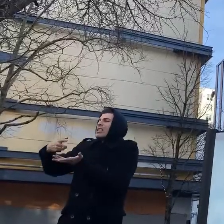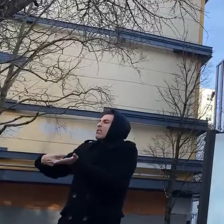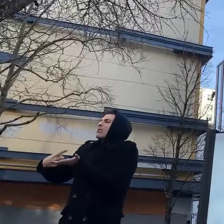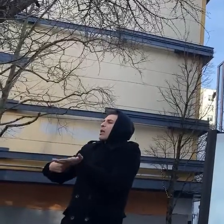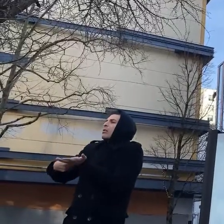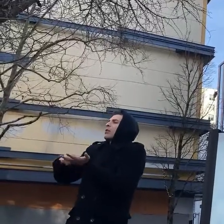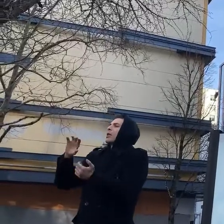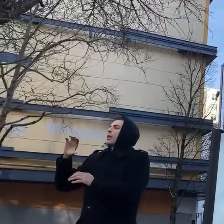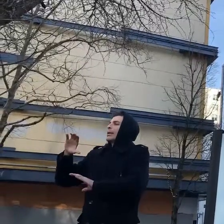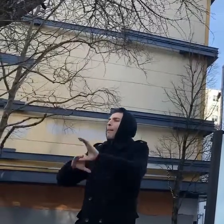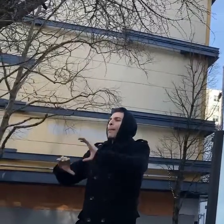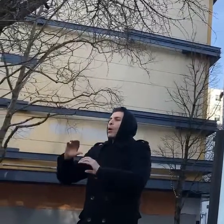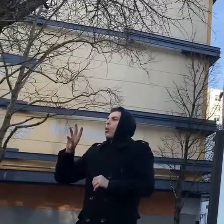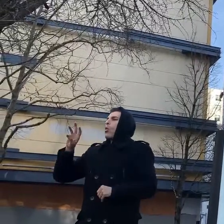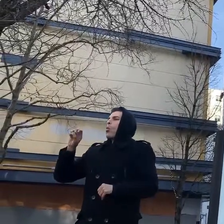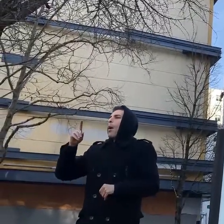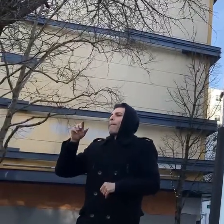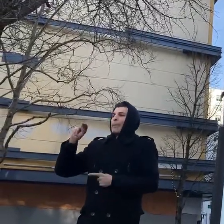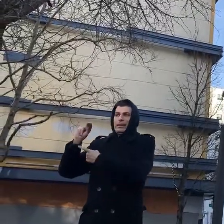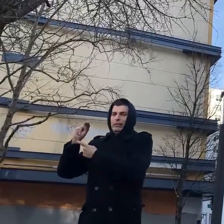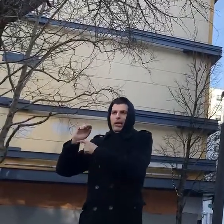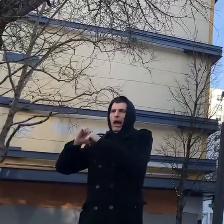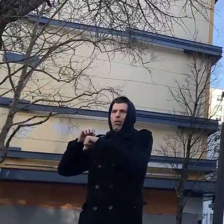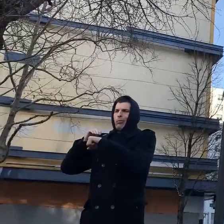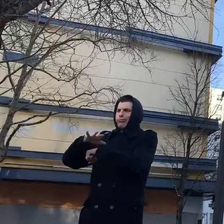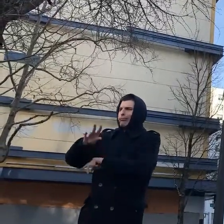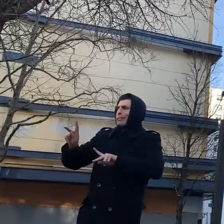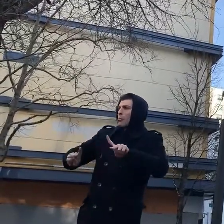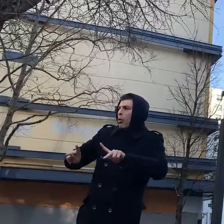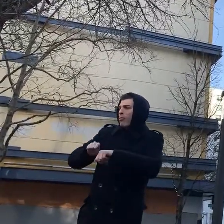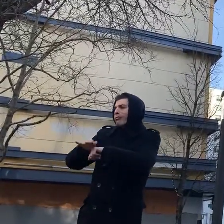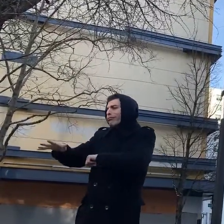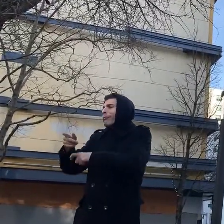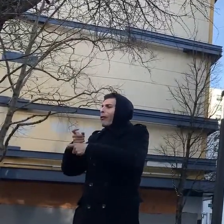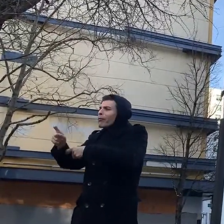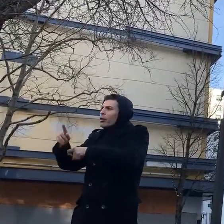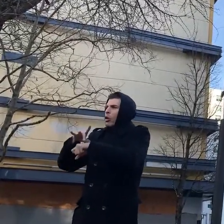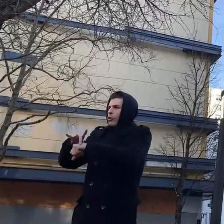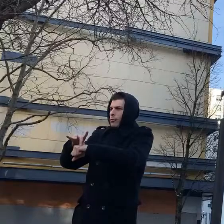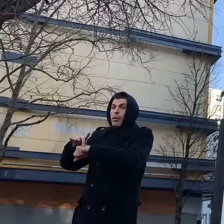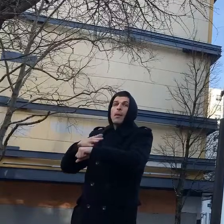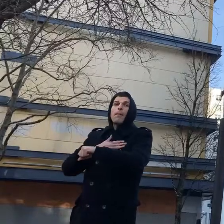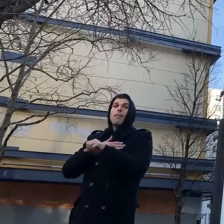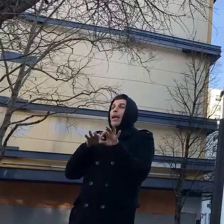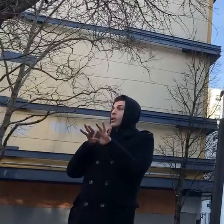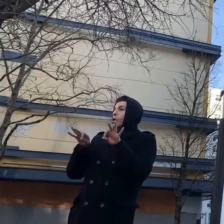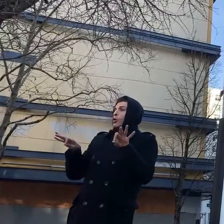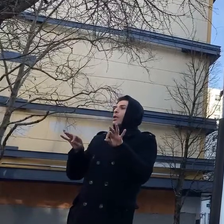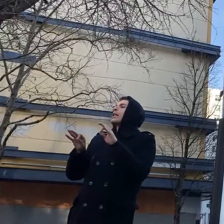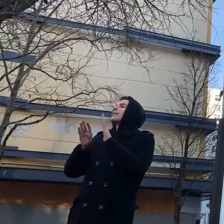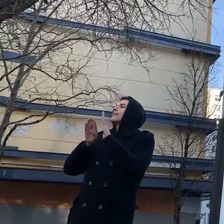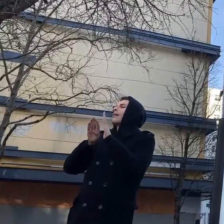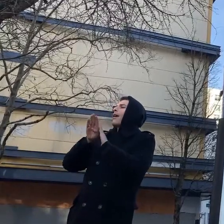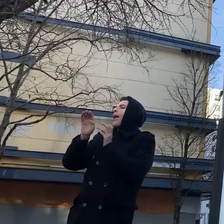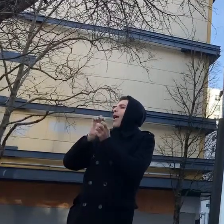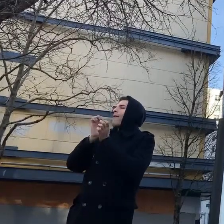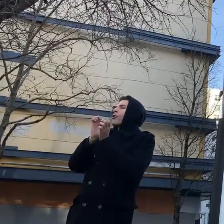company which is just through me and so i can declare explicitly that there are no financial conflicts of